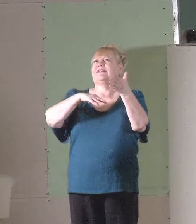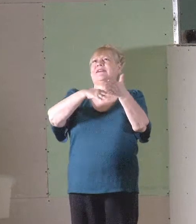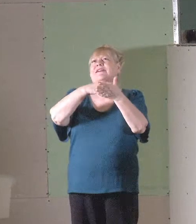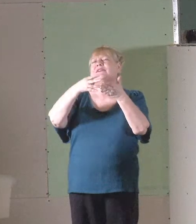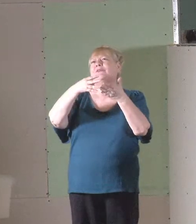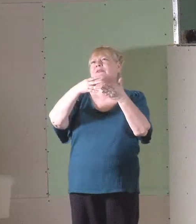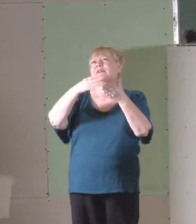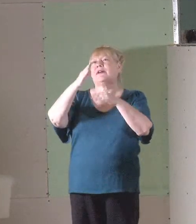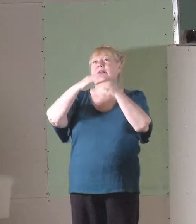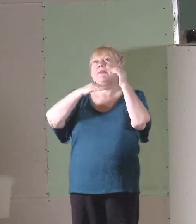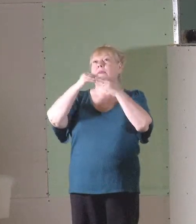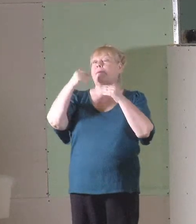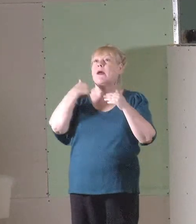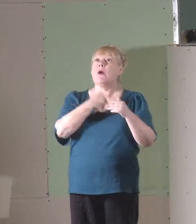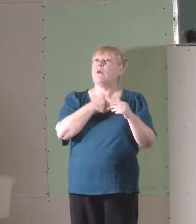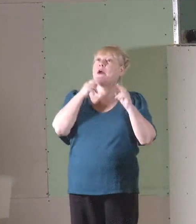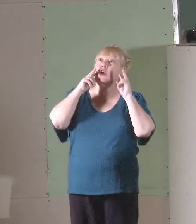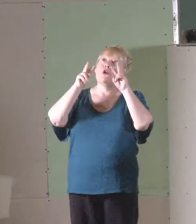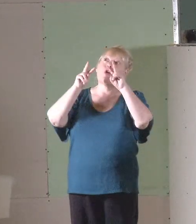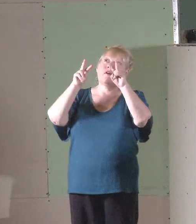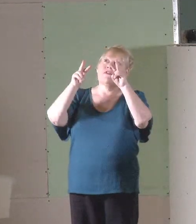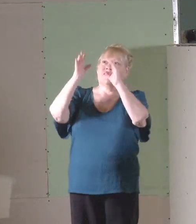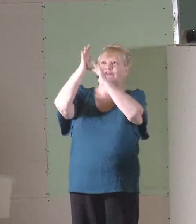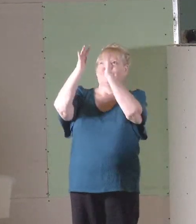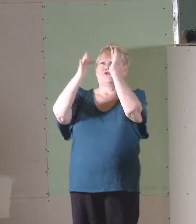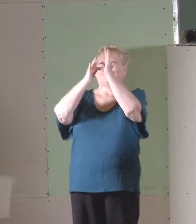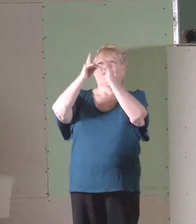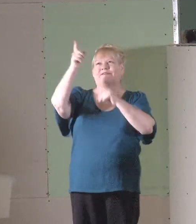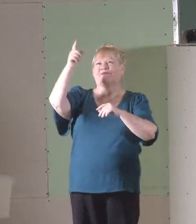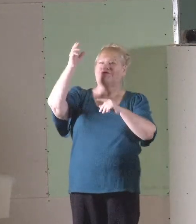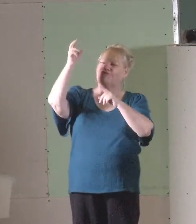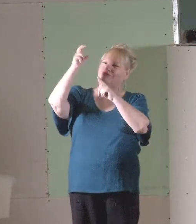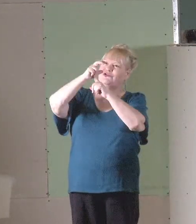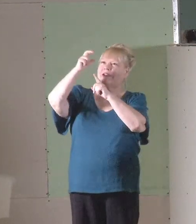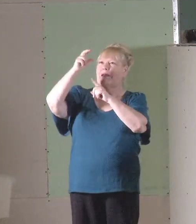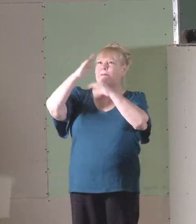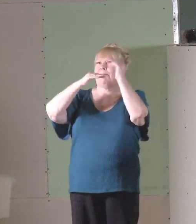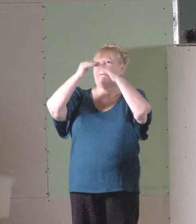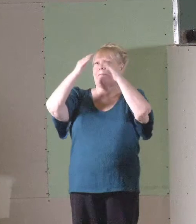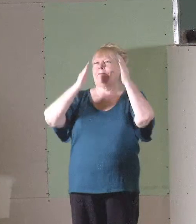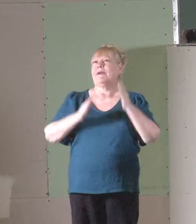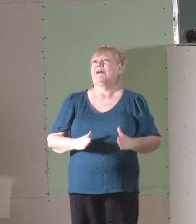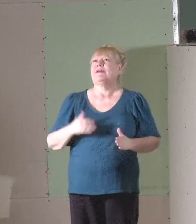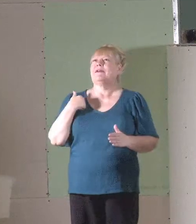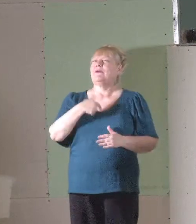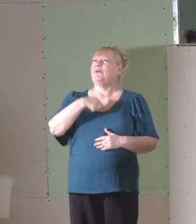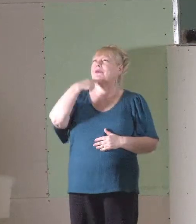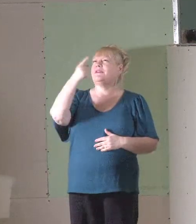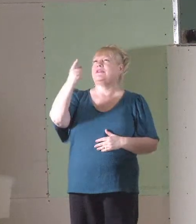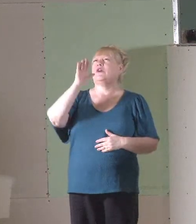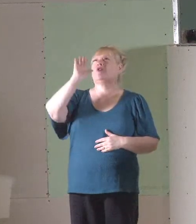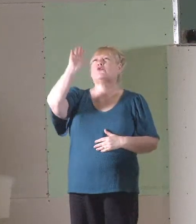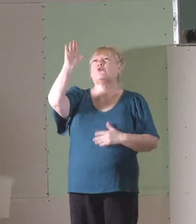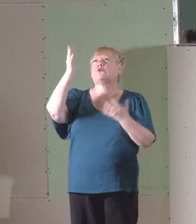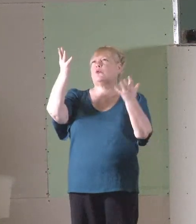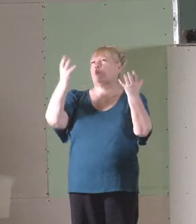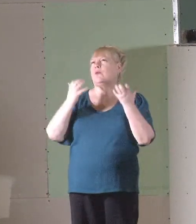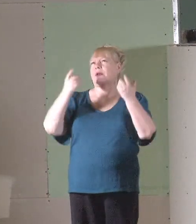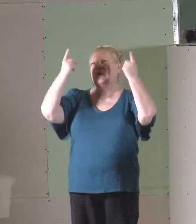but the builder that we look forward to is Jesus Christ, and to him we say your will be done.